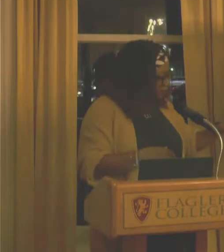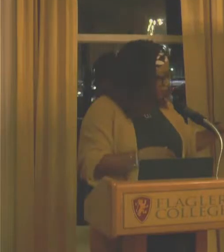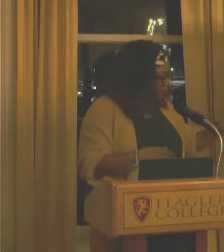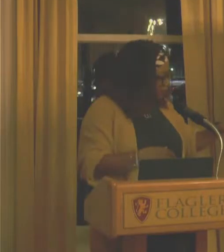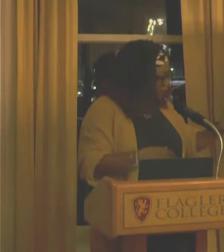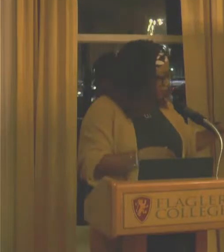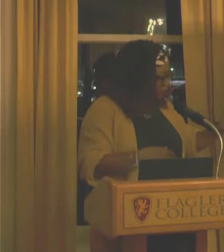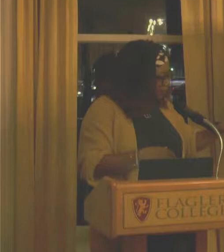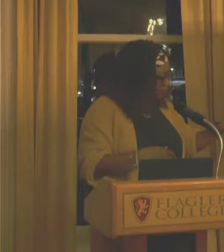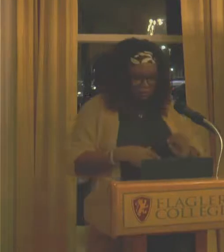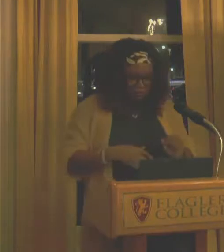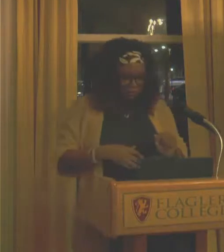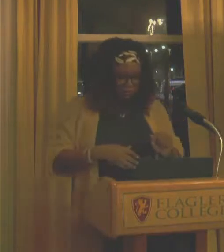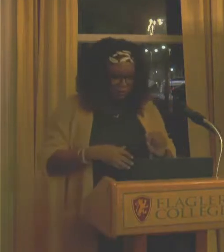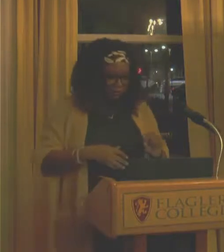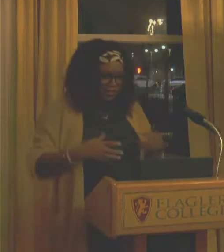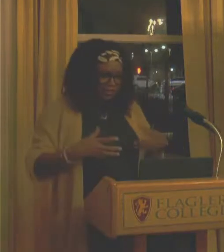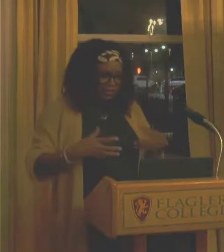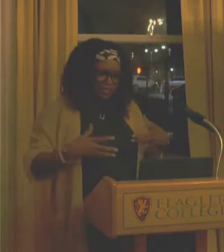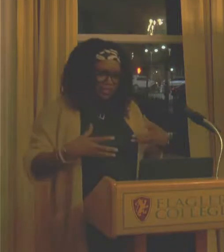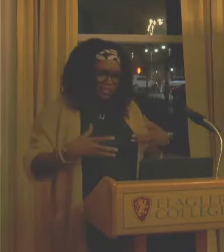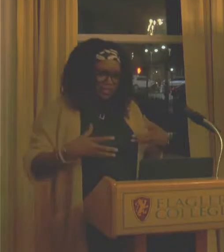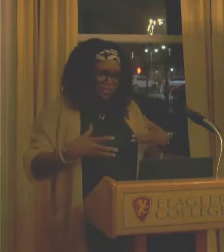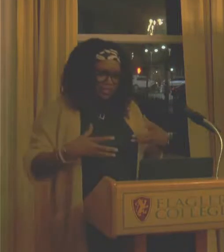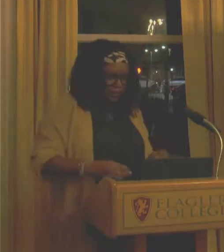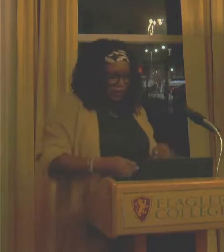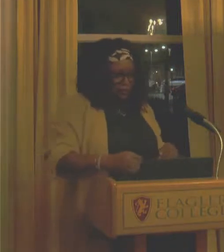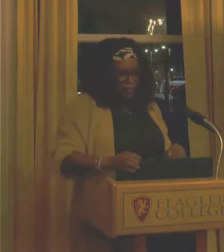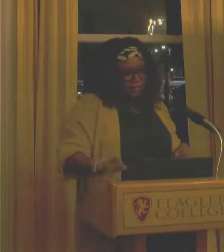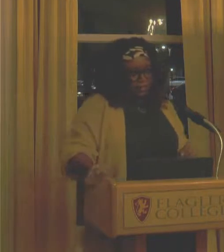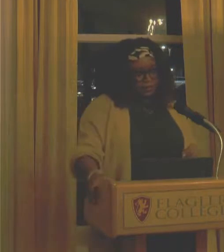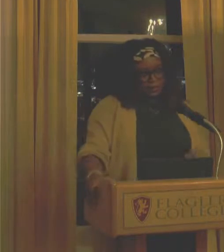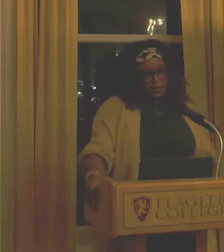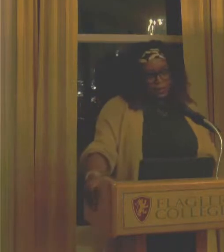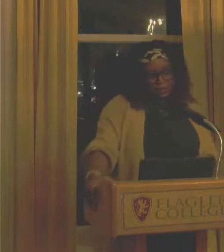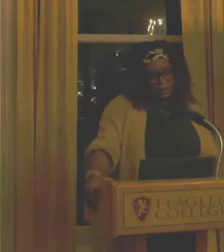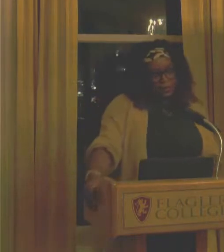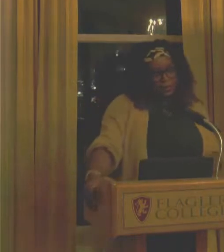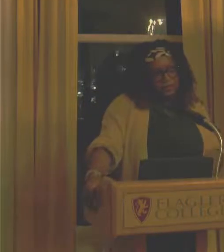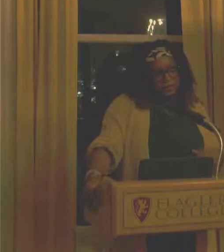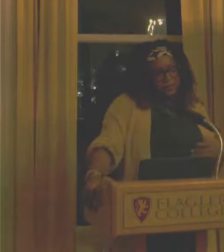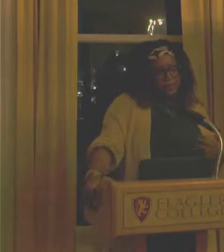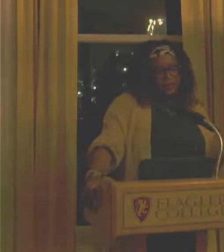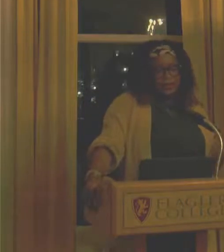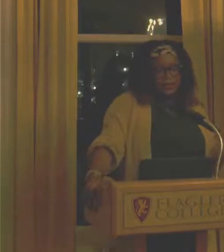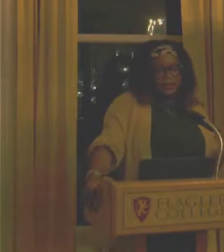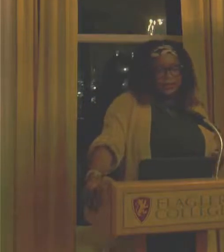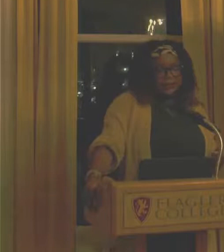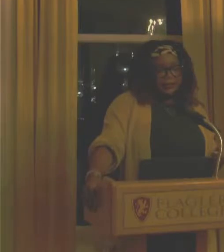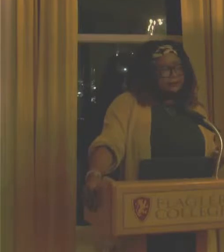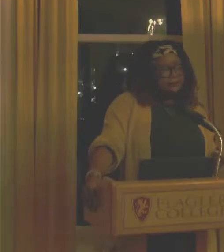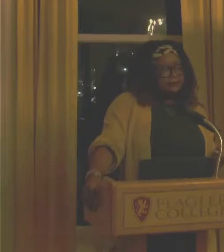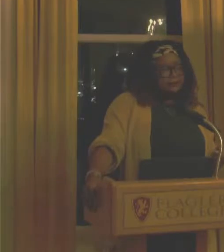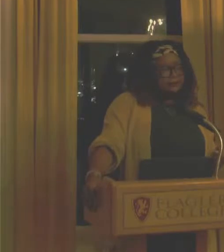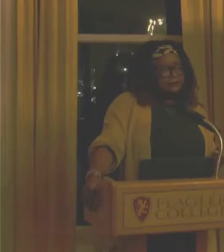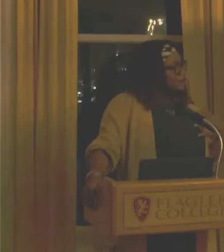sat on bricks. It just felt like home. So, um, the owner of the gallery is Hope McMahon.